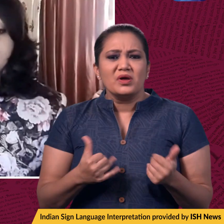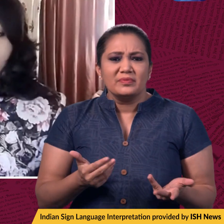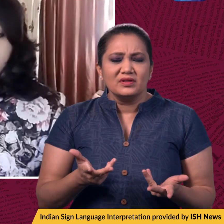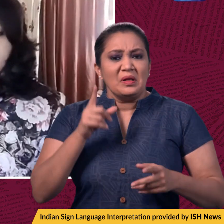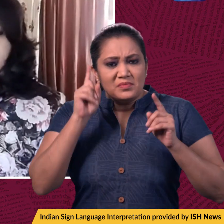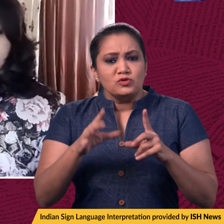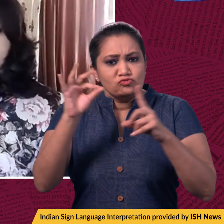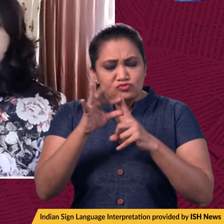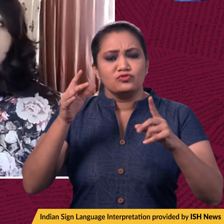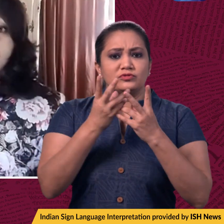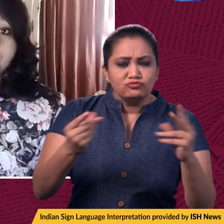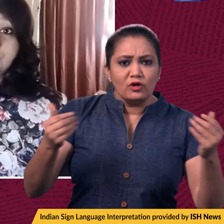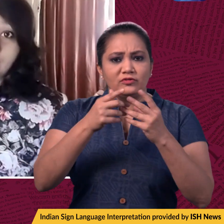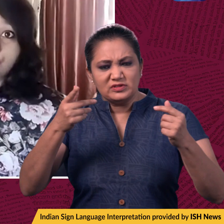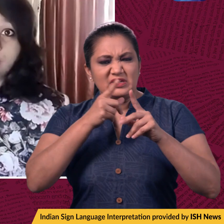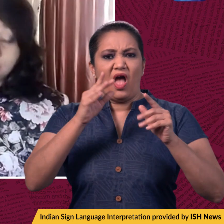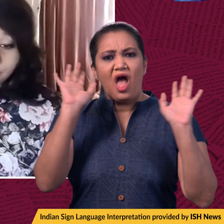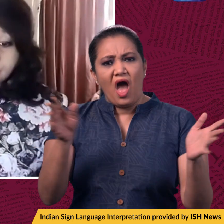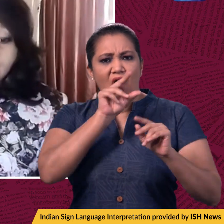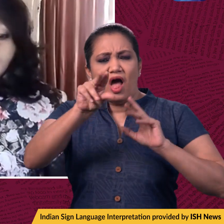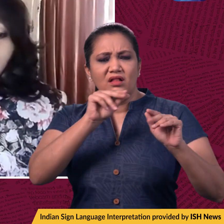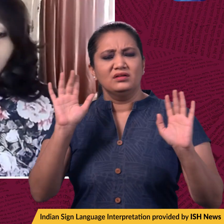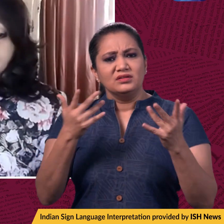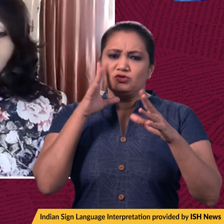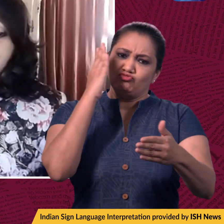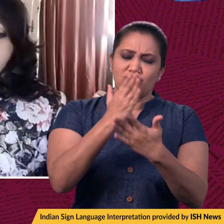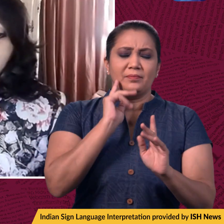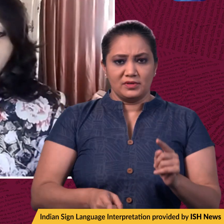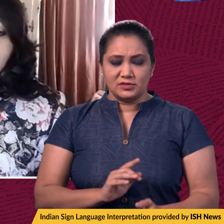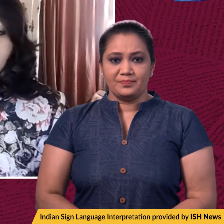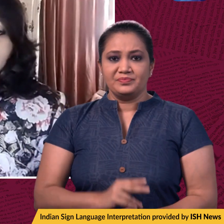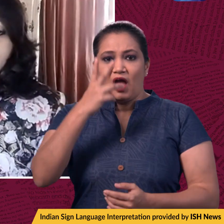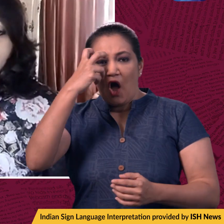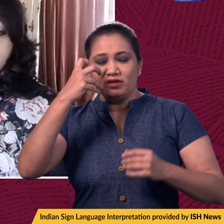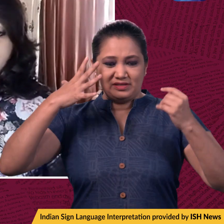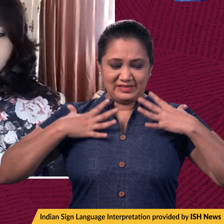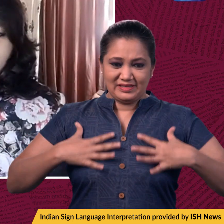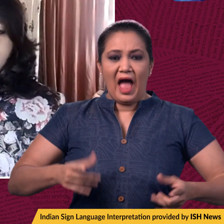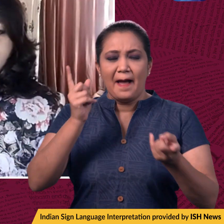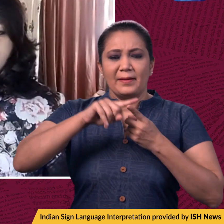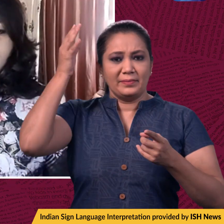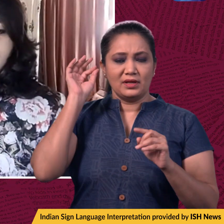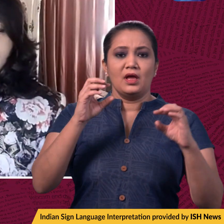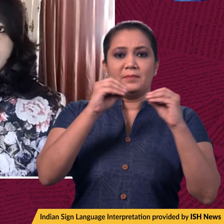appropriate measures to curb such incidents. Now, a video of a saffron-clad seer, Vajrang Das,